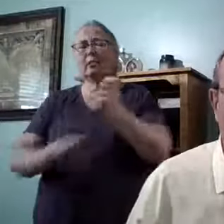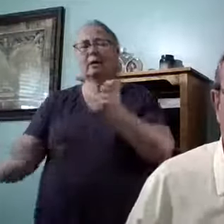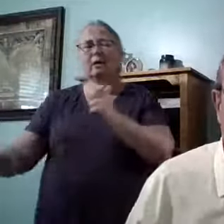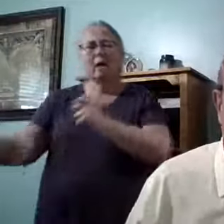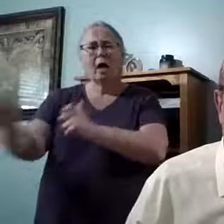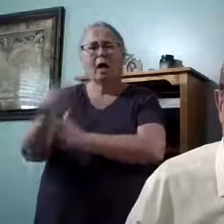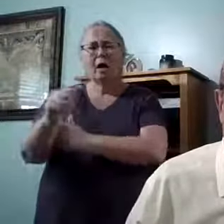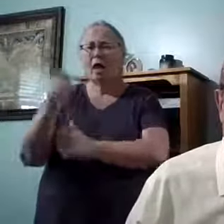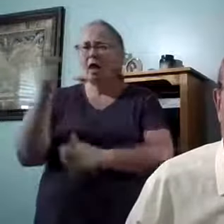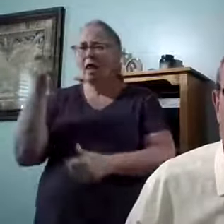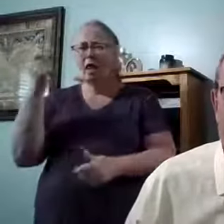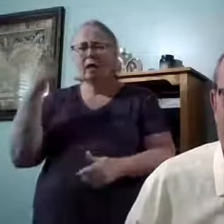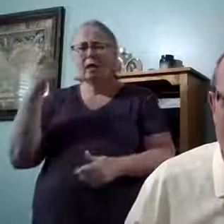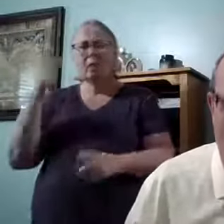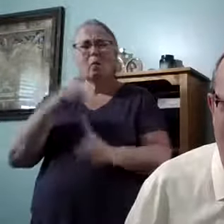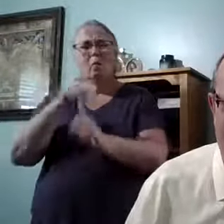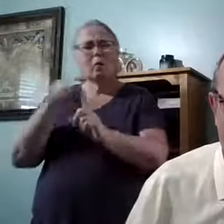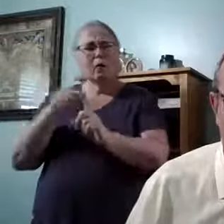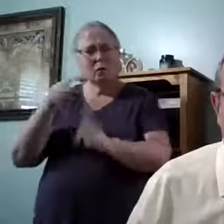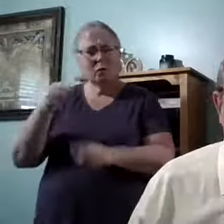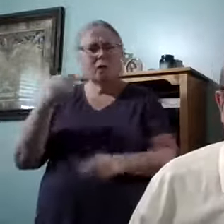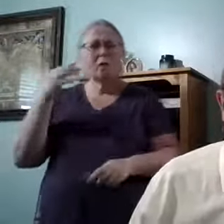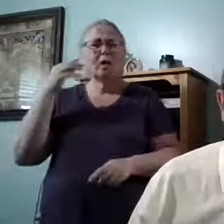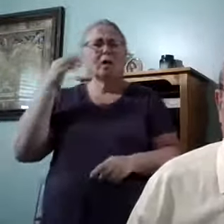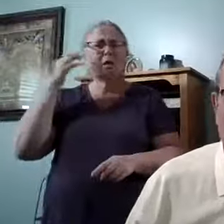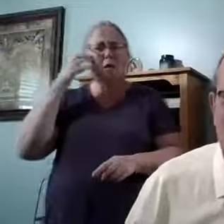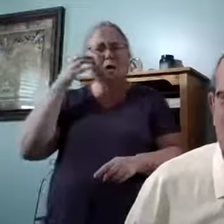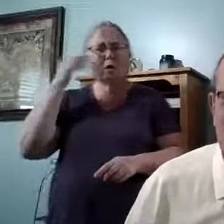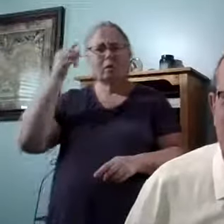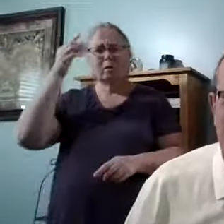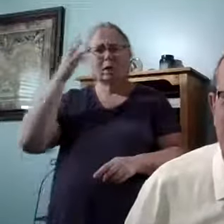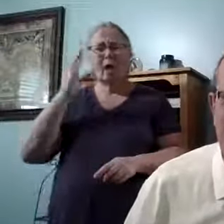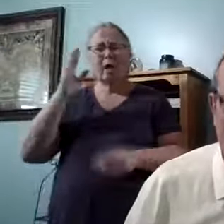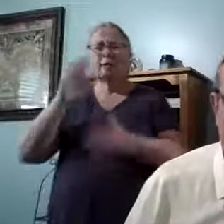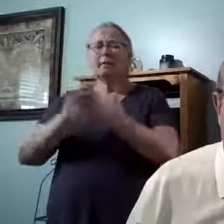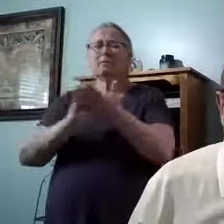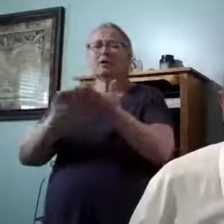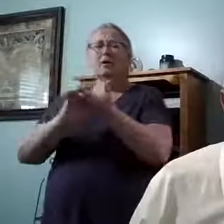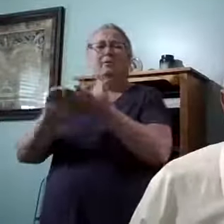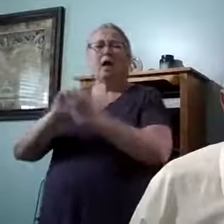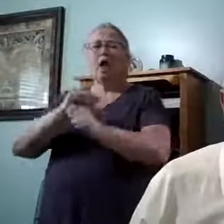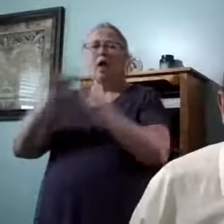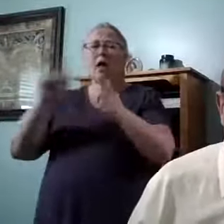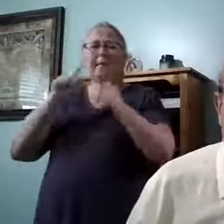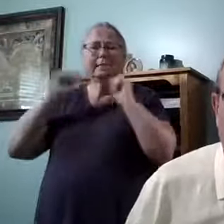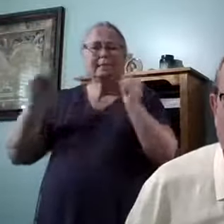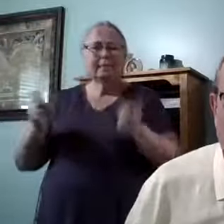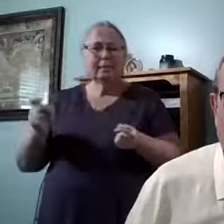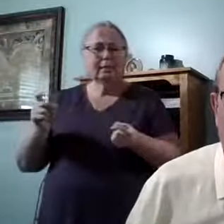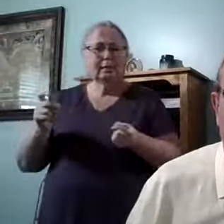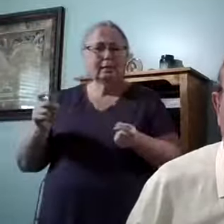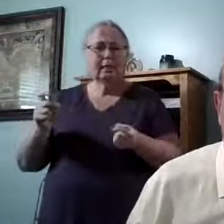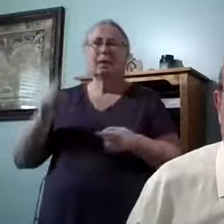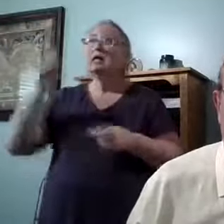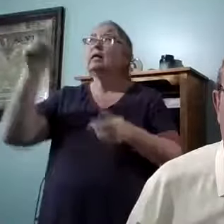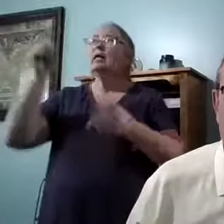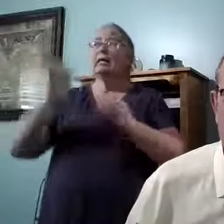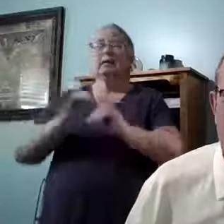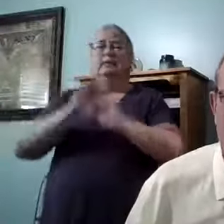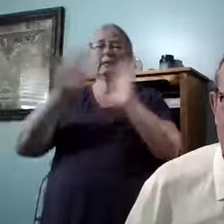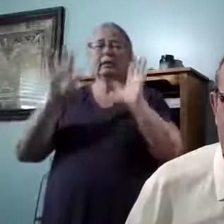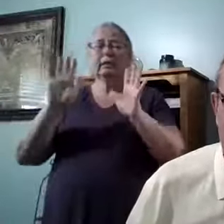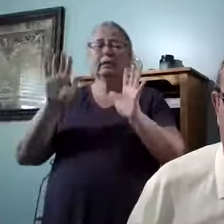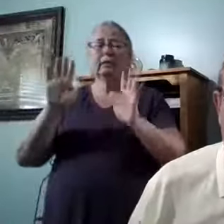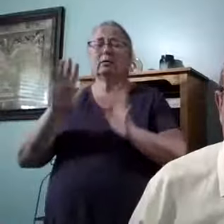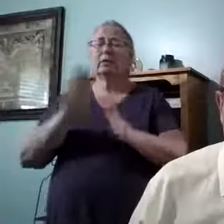all understanding is because when you know, God has forgiven you of all your sins and he has cleared your